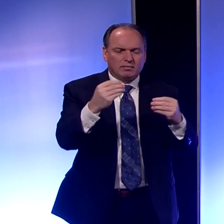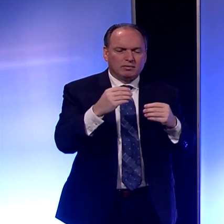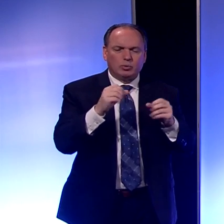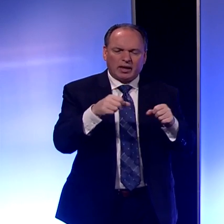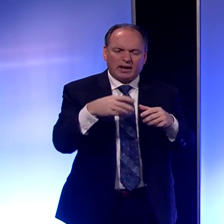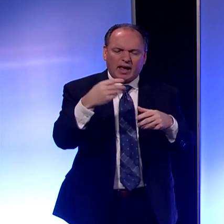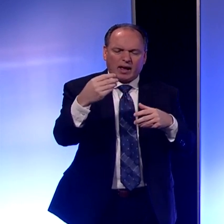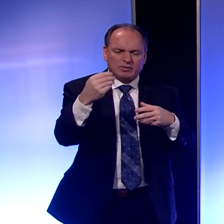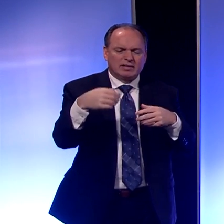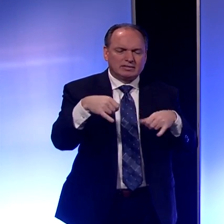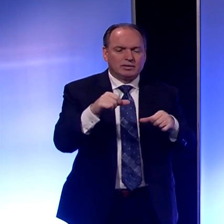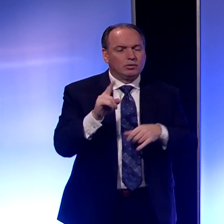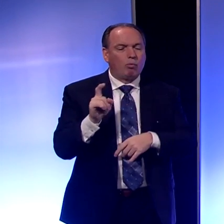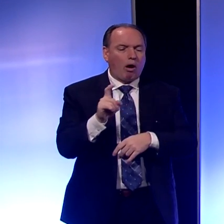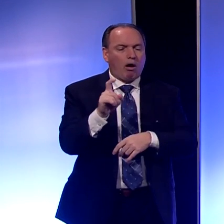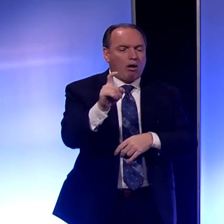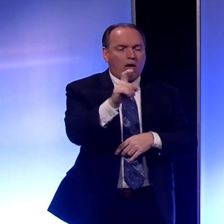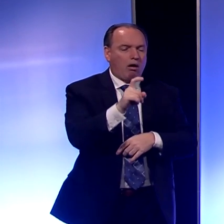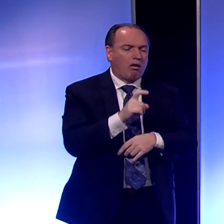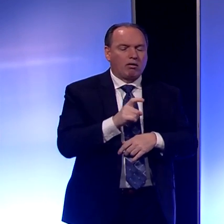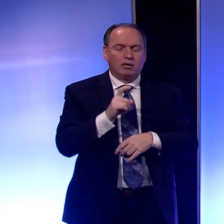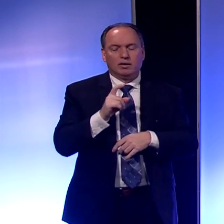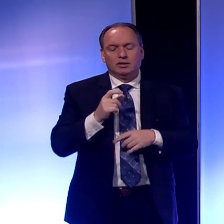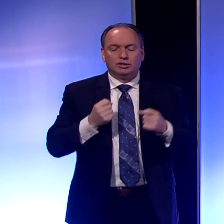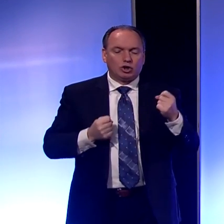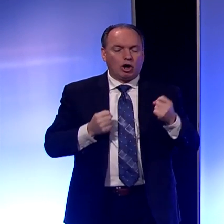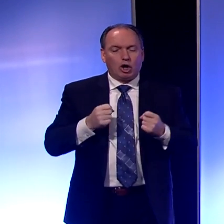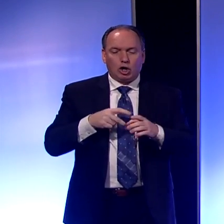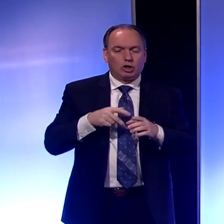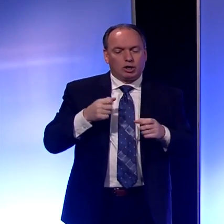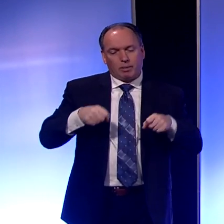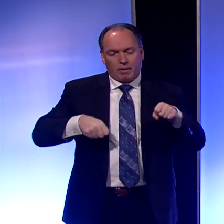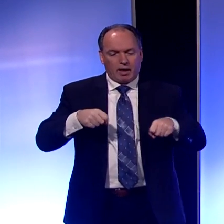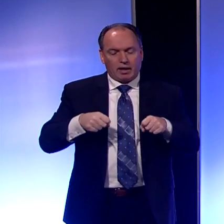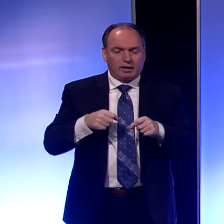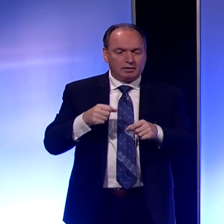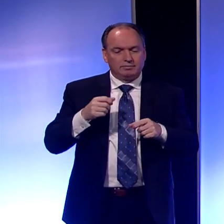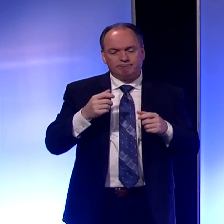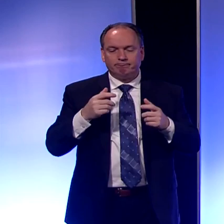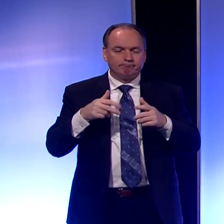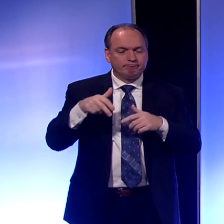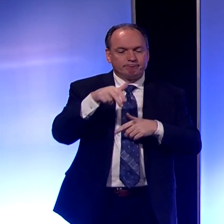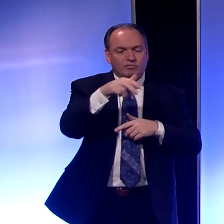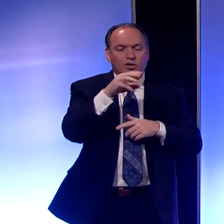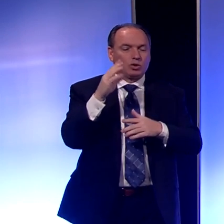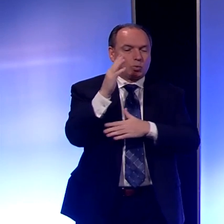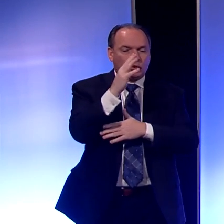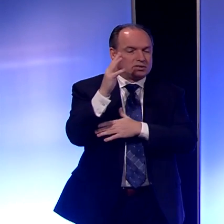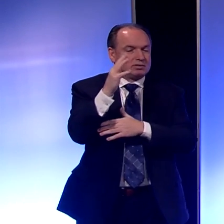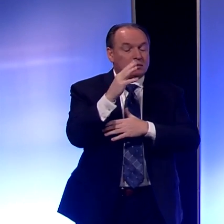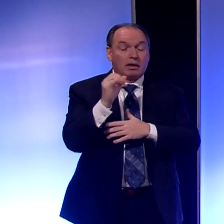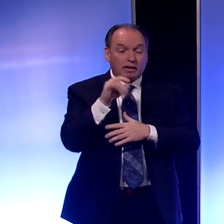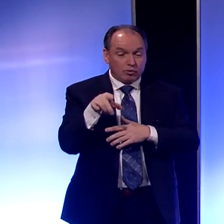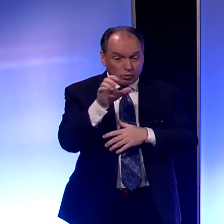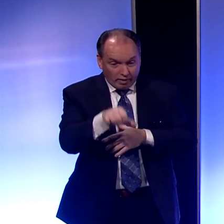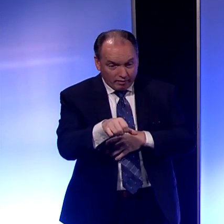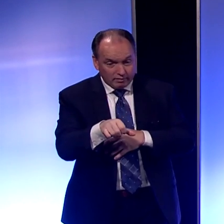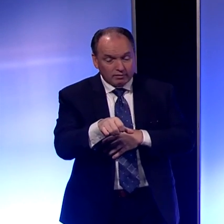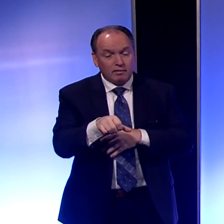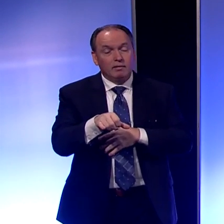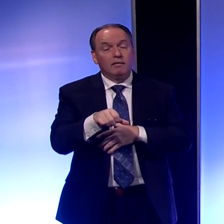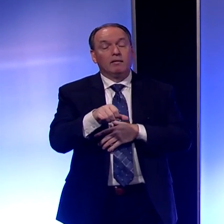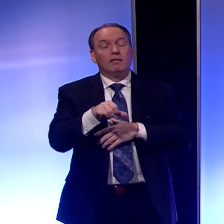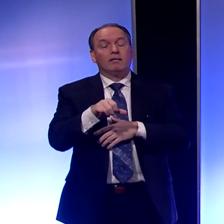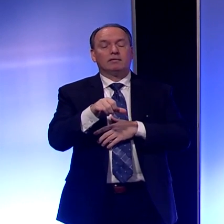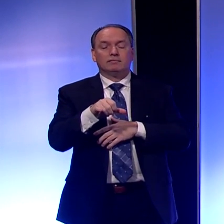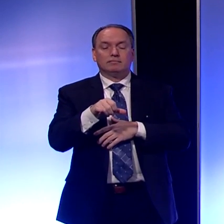You can still go out for a walk. You can go out for a jog, a bike ride, a hike in the woods. But when you do, if you're going out with the people that you live